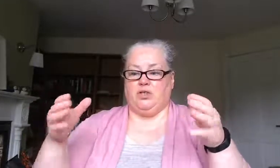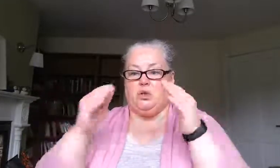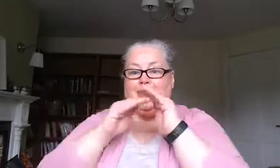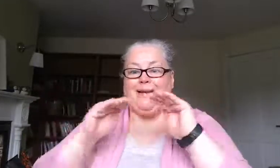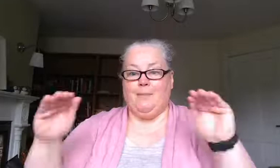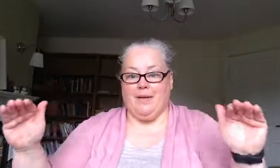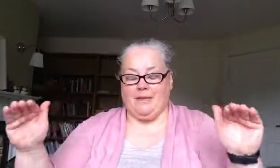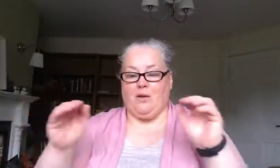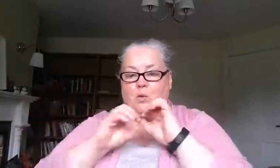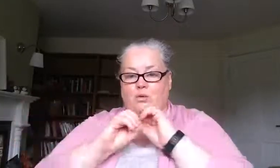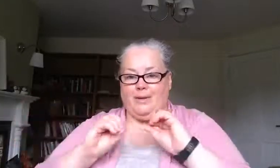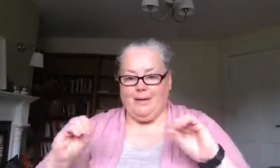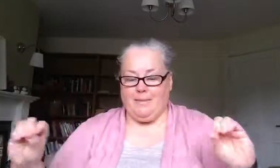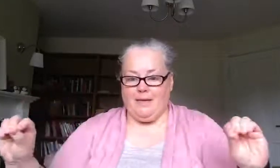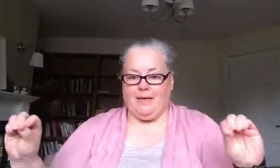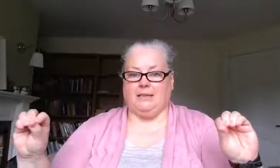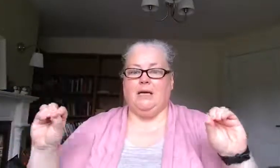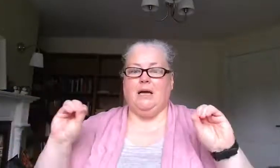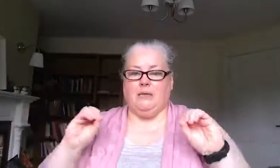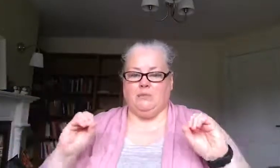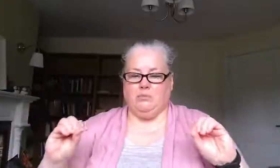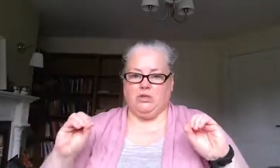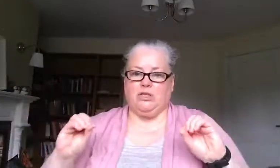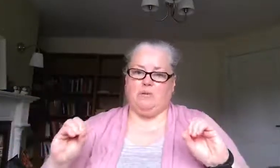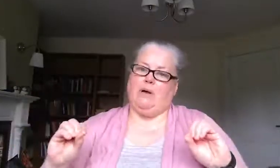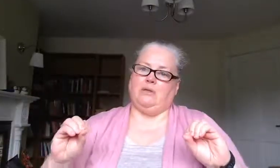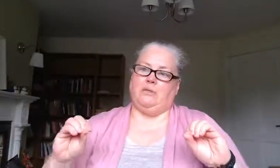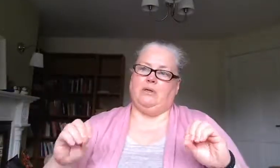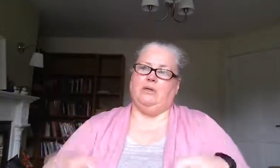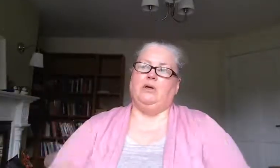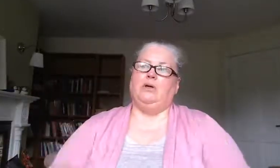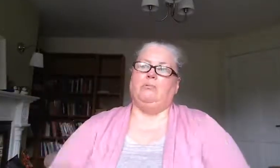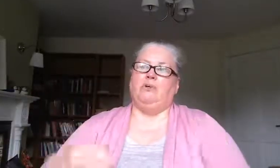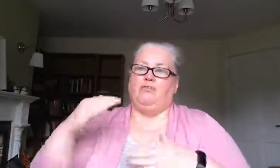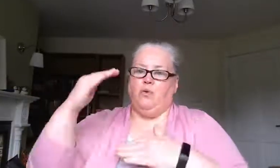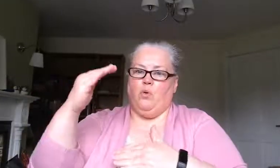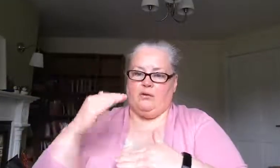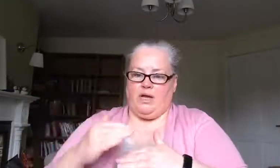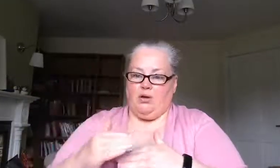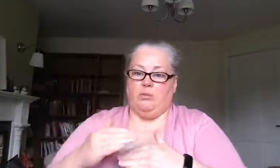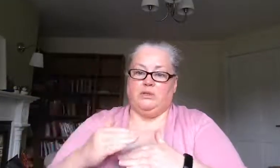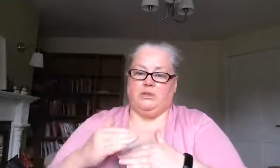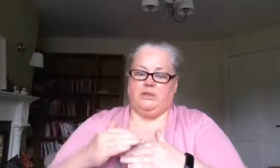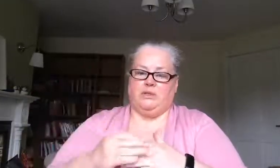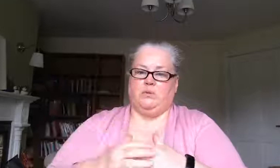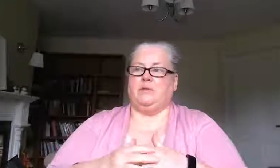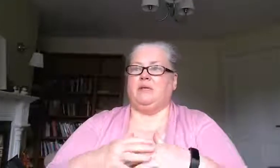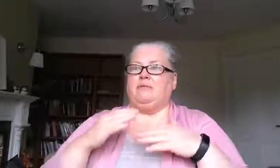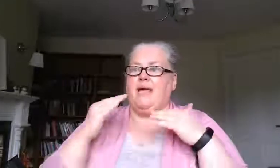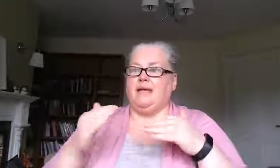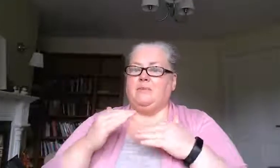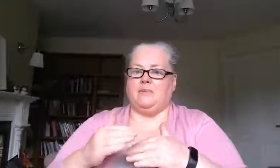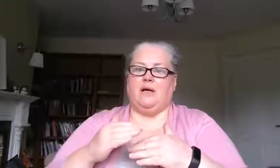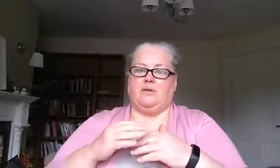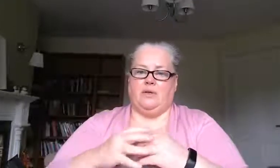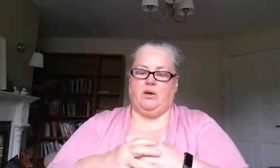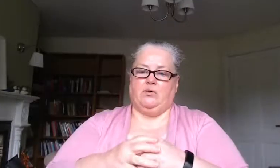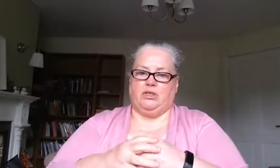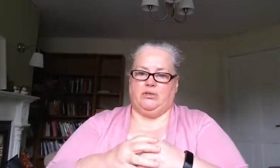to eliminate they want to eliminate as much as possible before they come to the diagnosis now they themselves when they go to do the